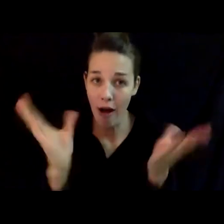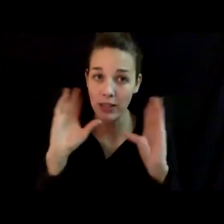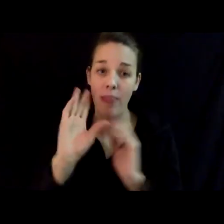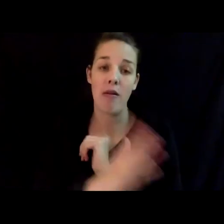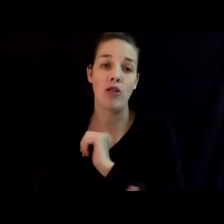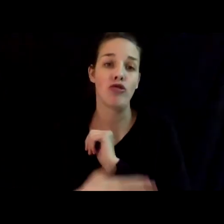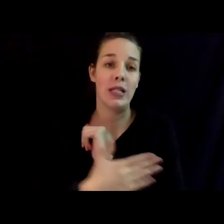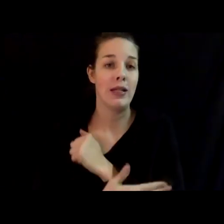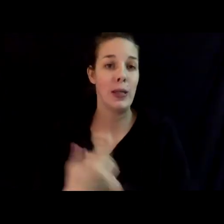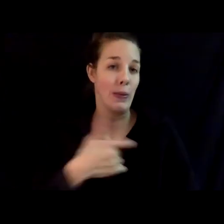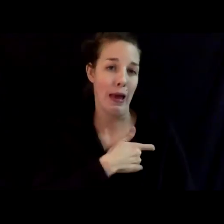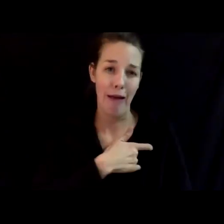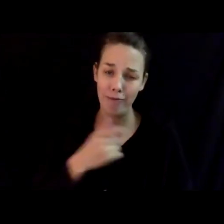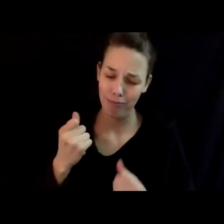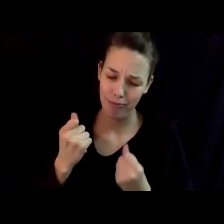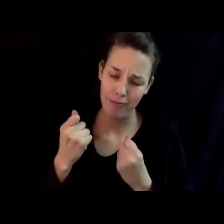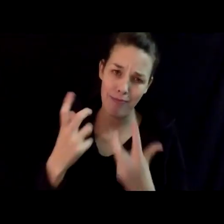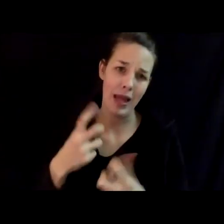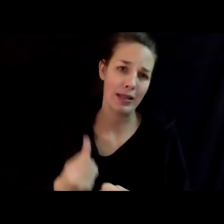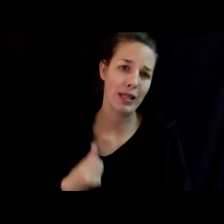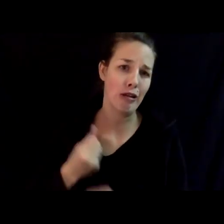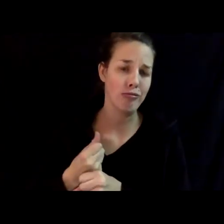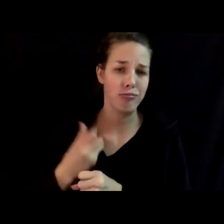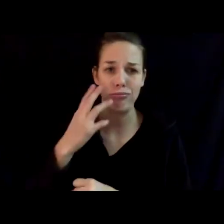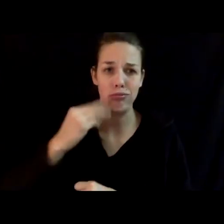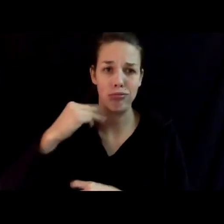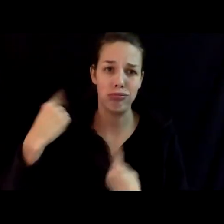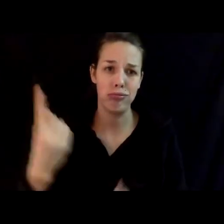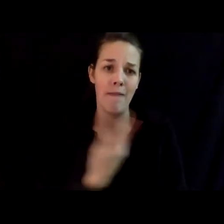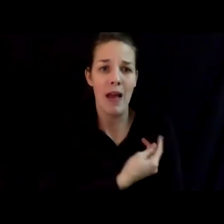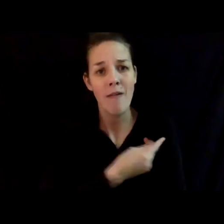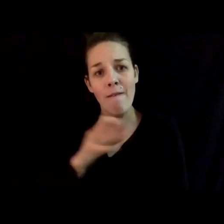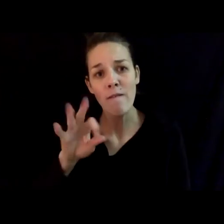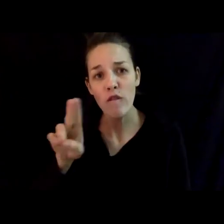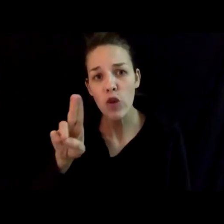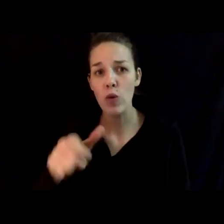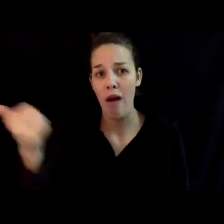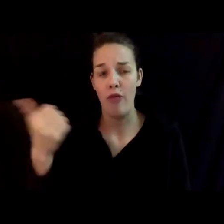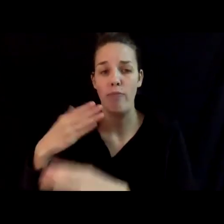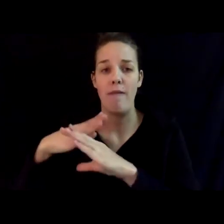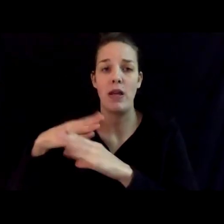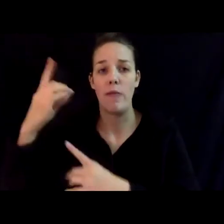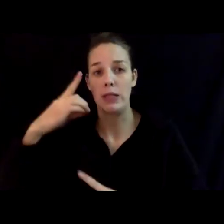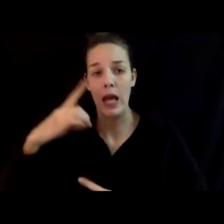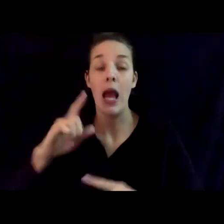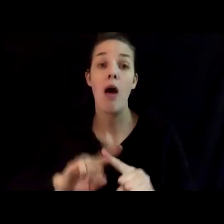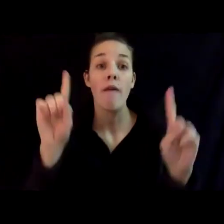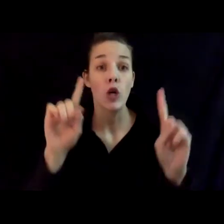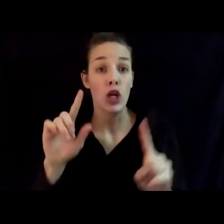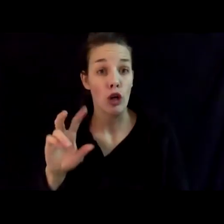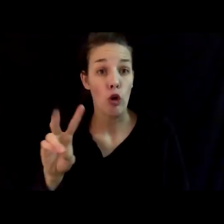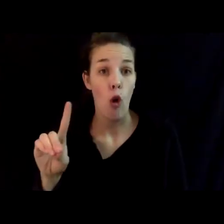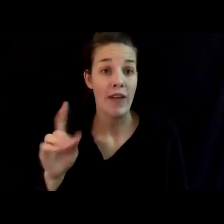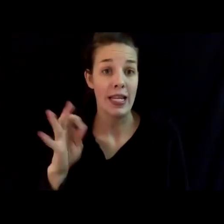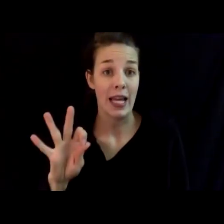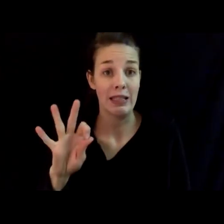We have decades of experience in vaccinating people for flu and other preventable diseases. However, the COVID-19